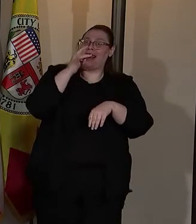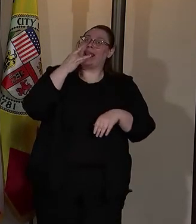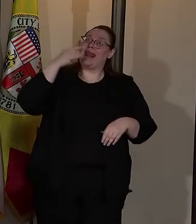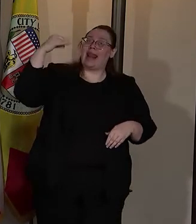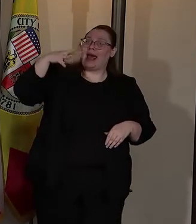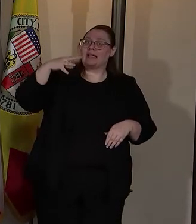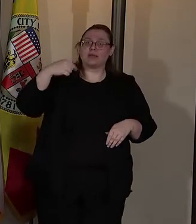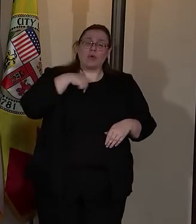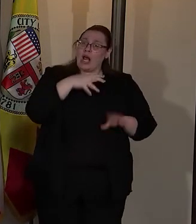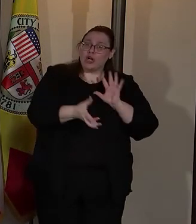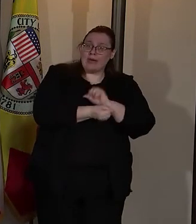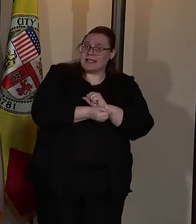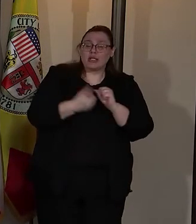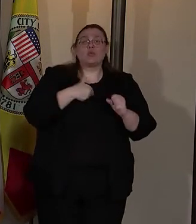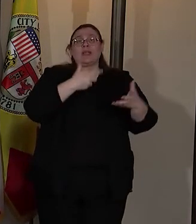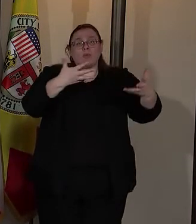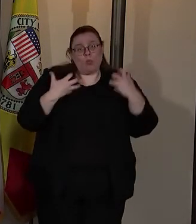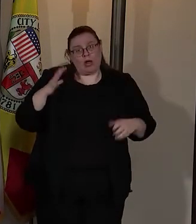We want CSP.